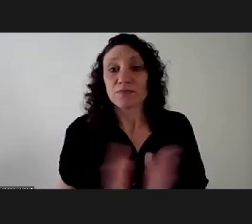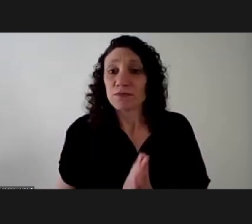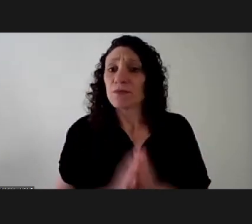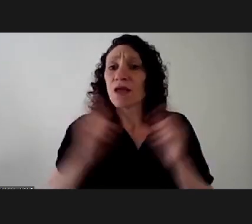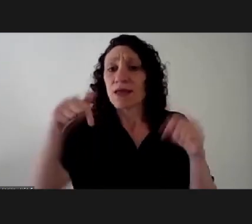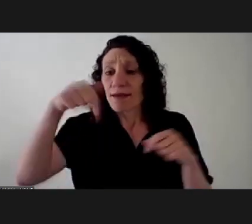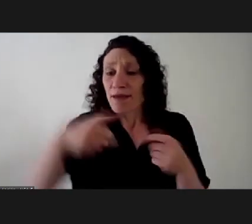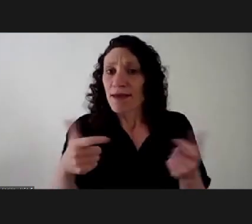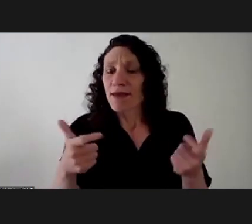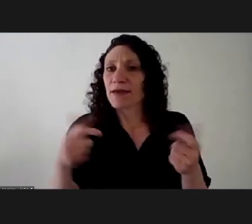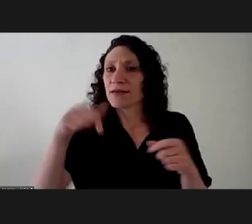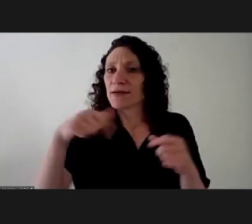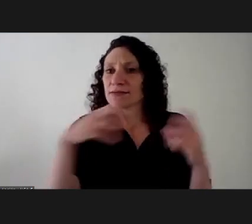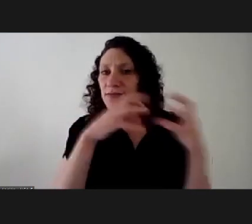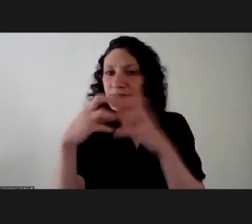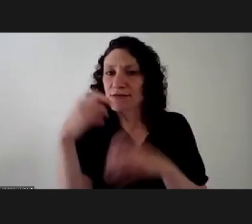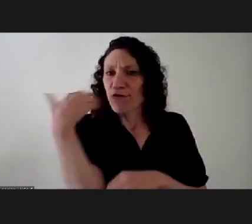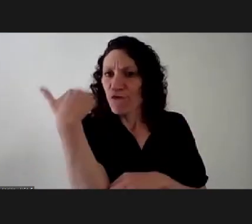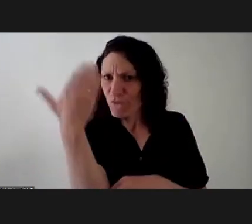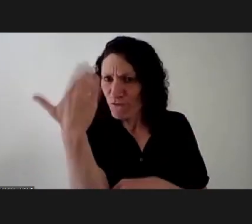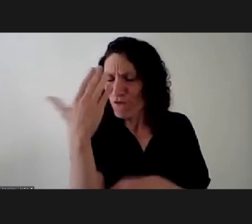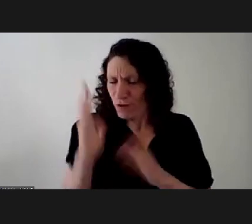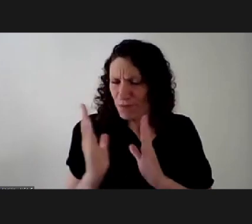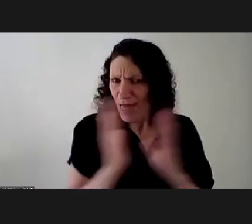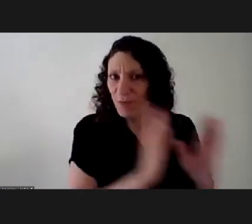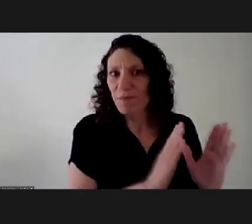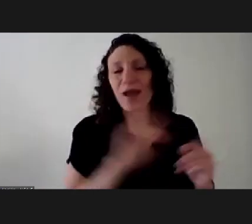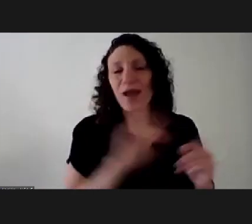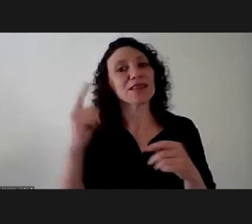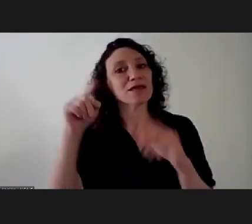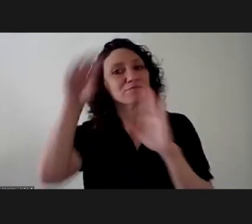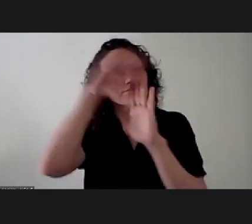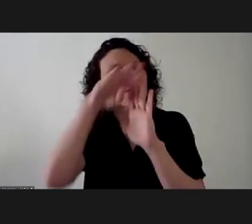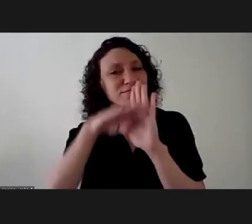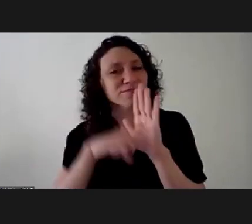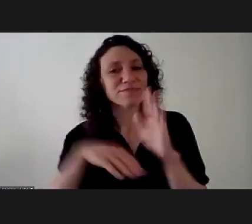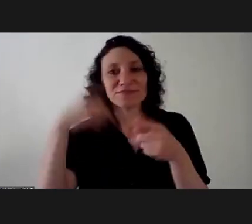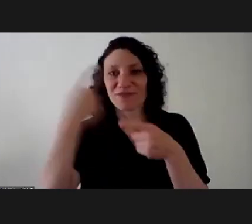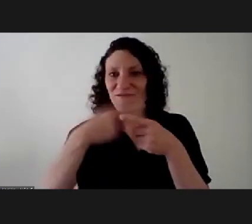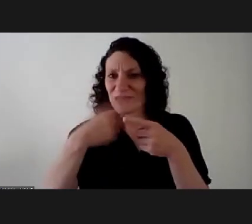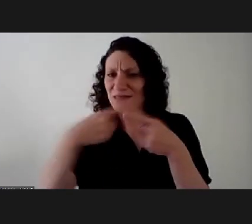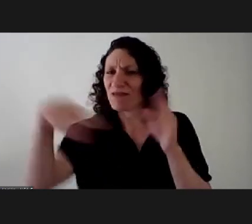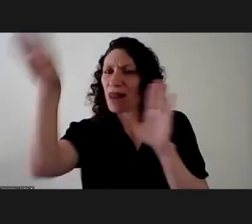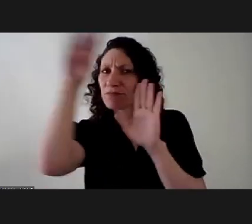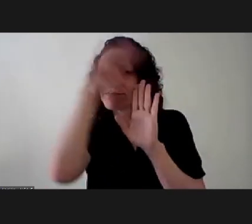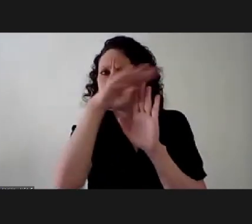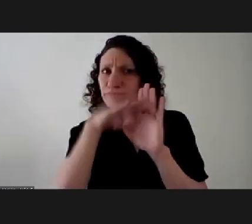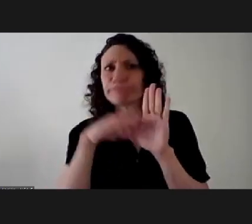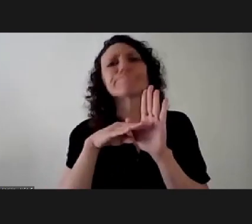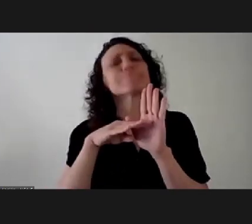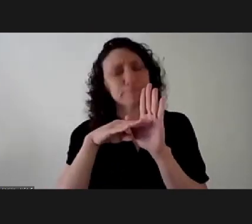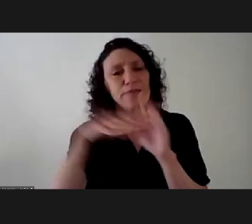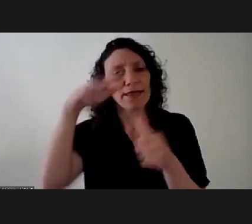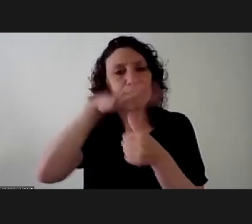usual elements apart from this meeting the general programming of the festival is defined and